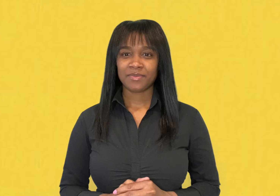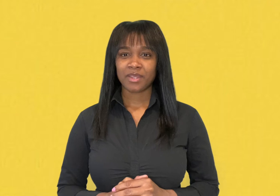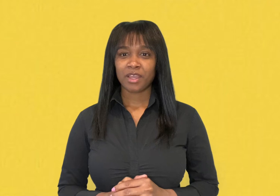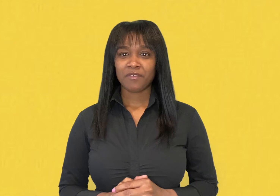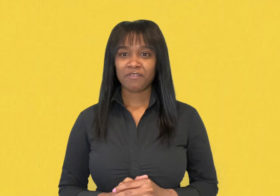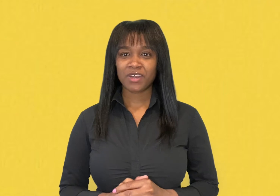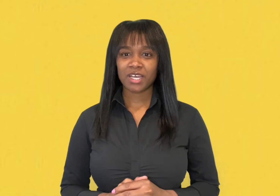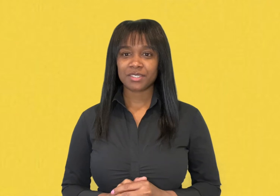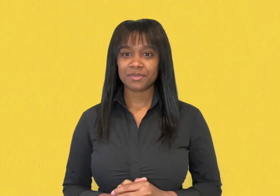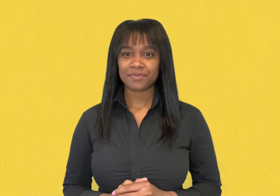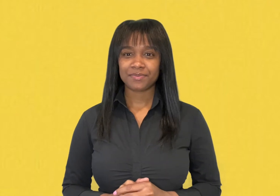Flood.